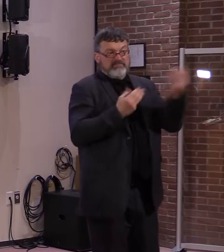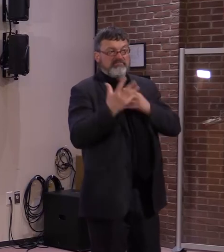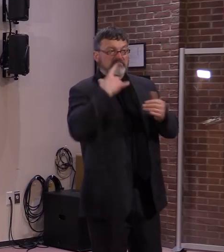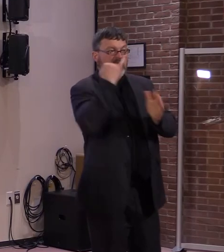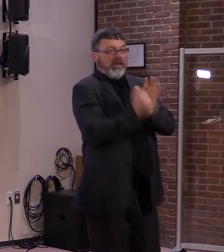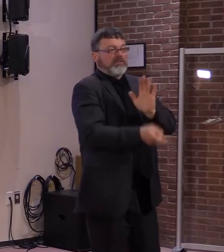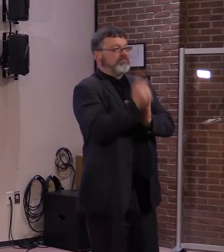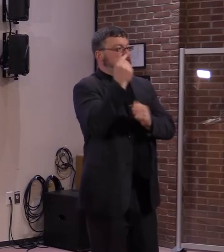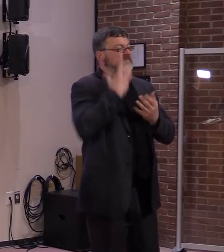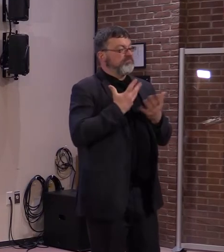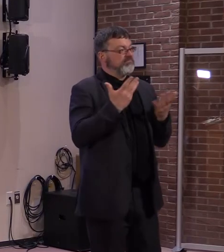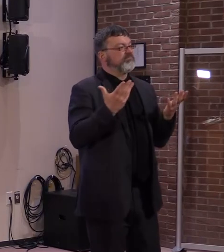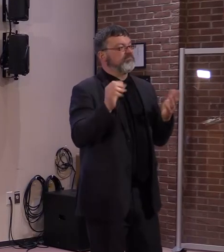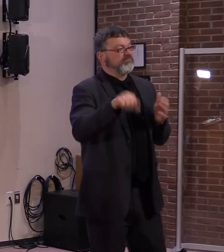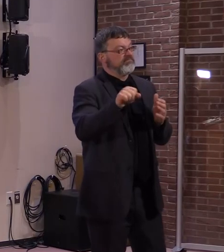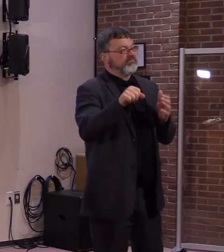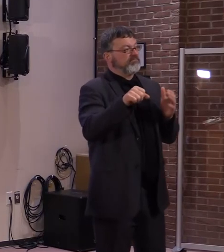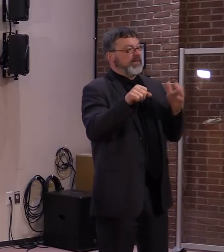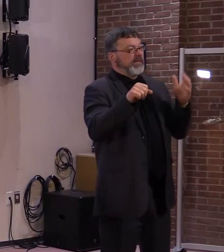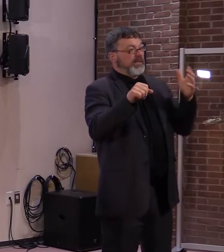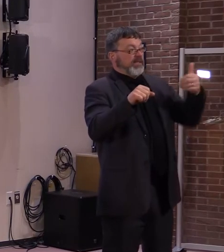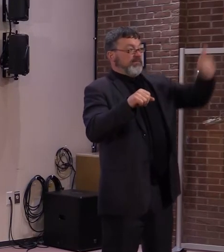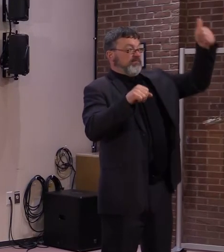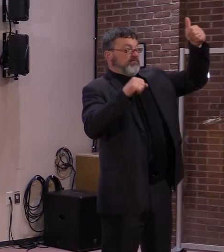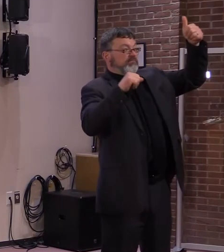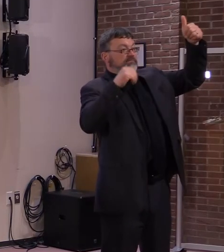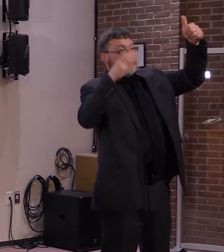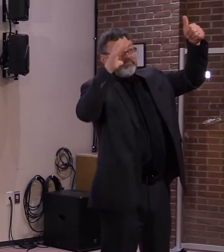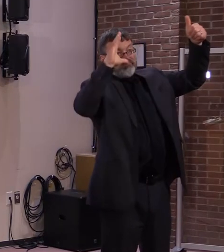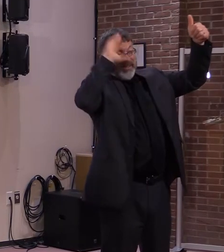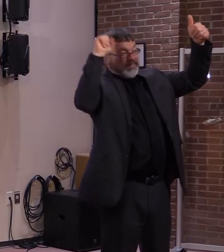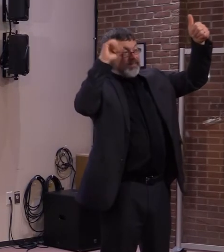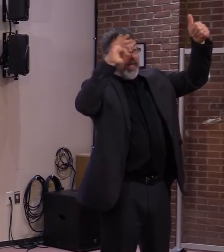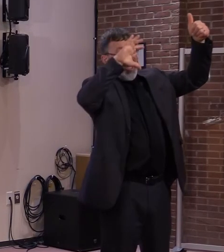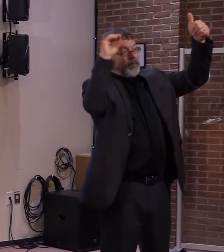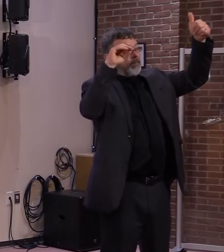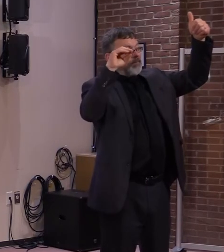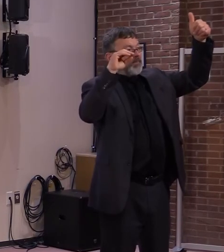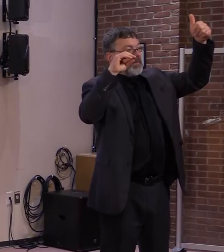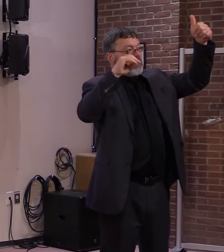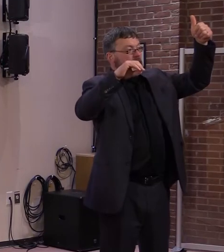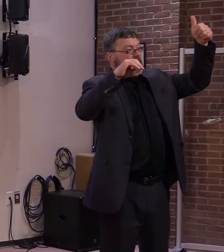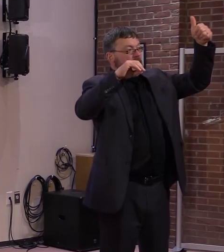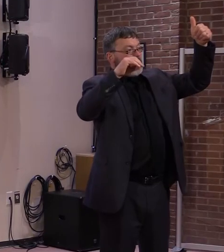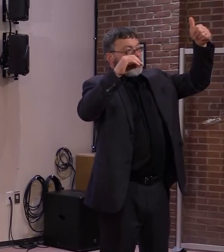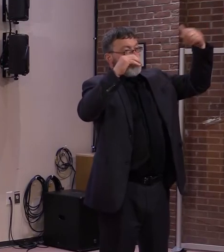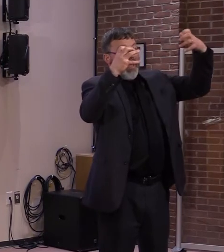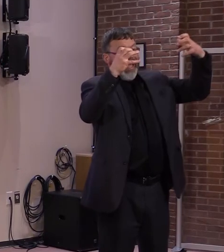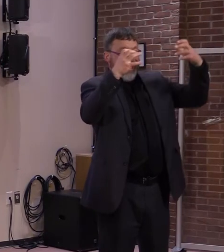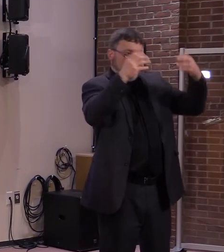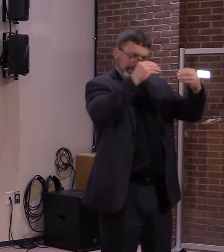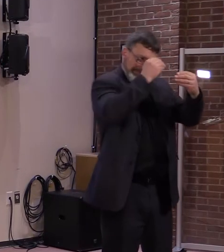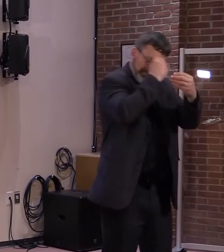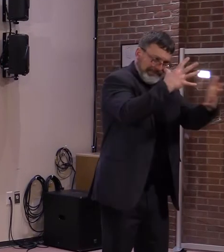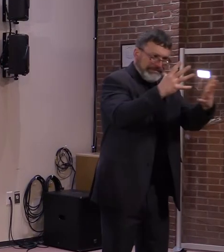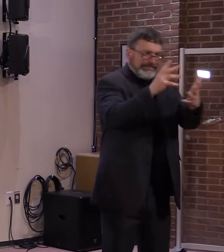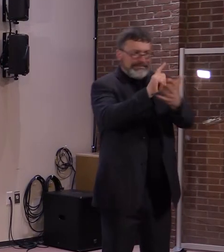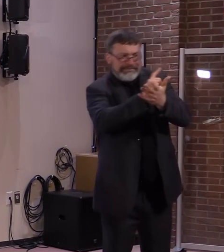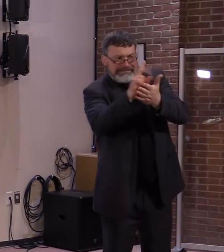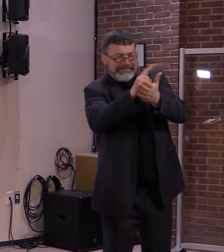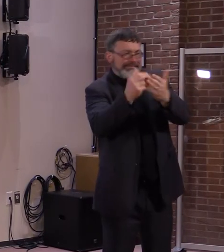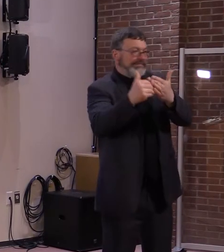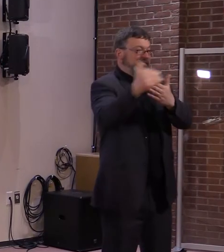are struggling and working on turnaround solutions, those are very protected pieces